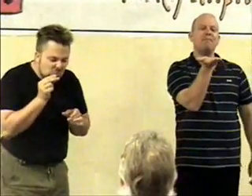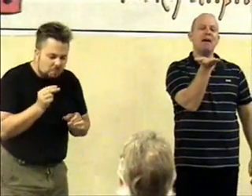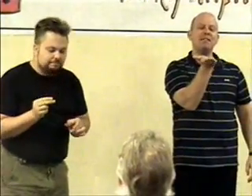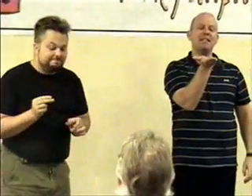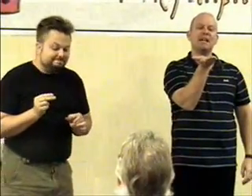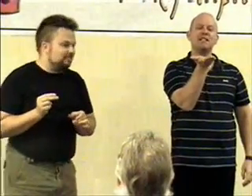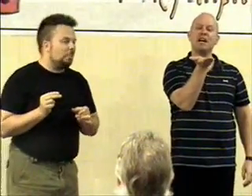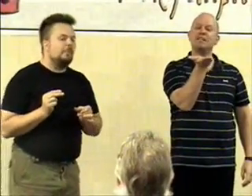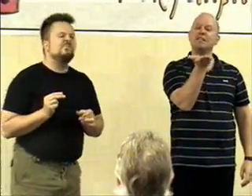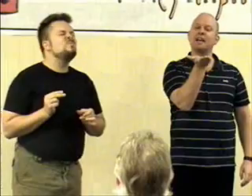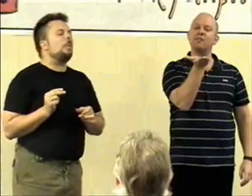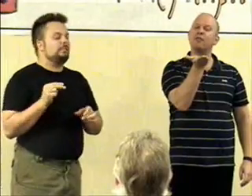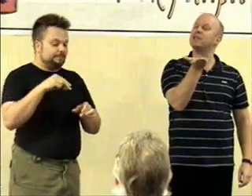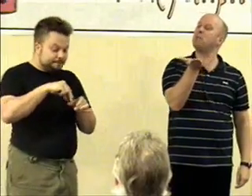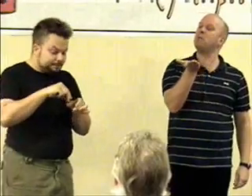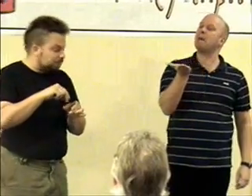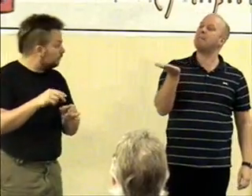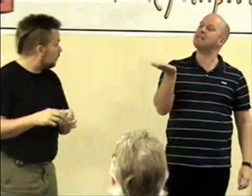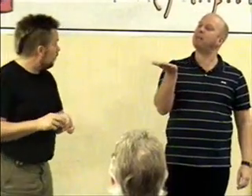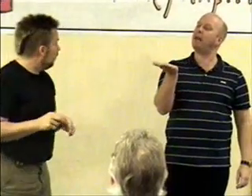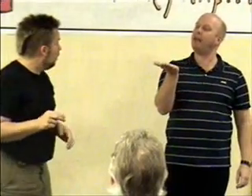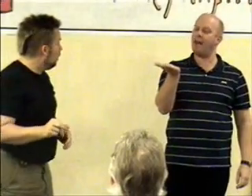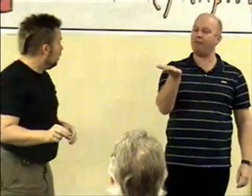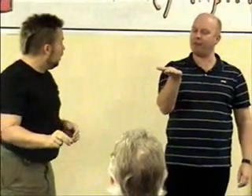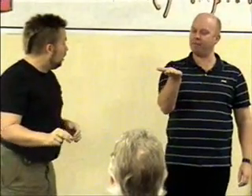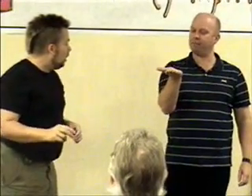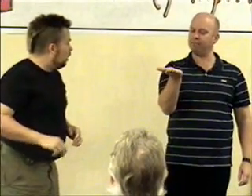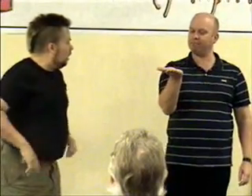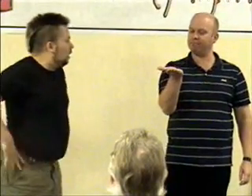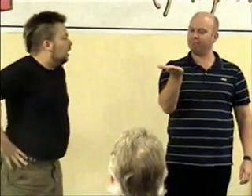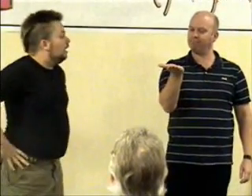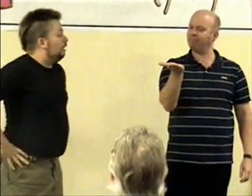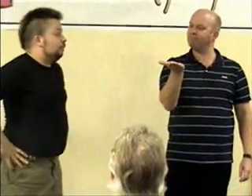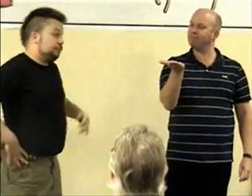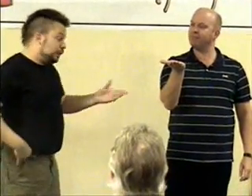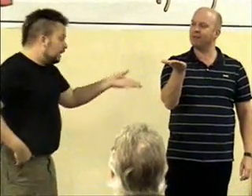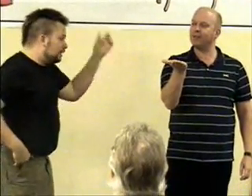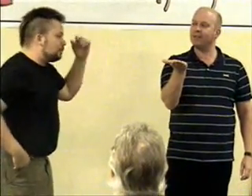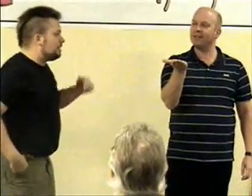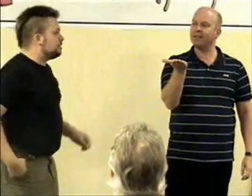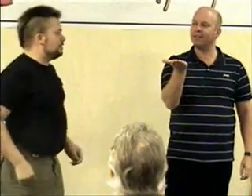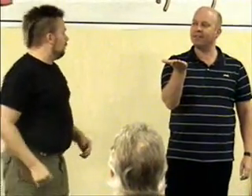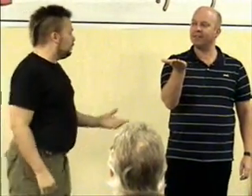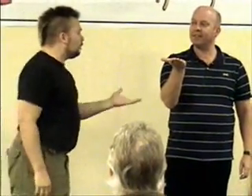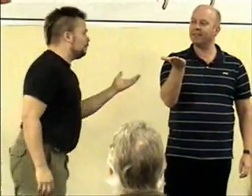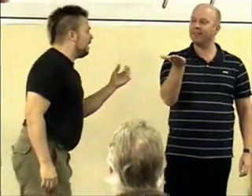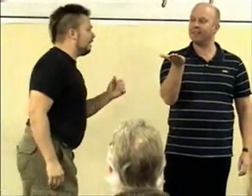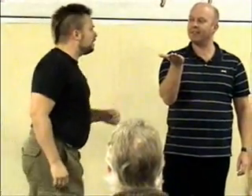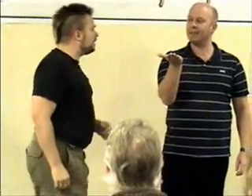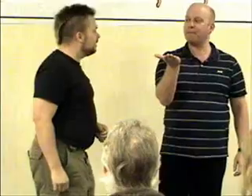Any since I started this, I thought this would be my best plane ever. Freely express yourself. Don't look back.